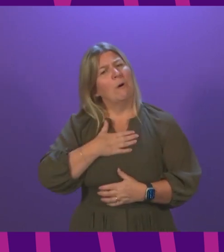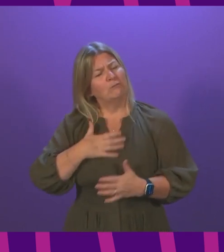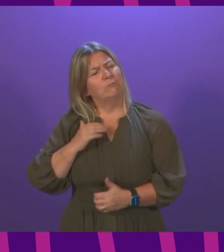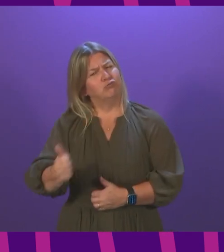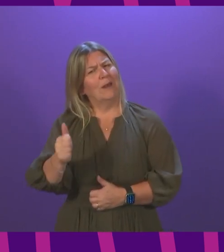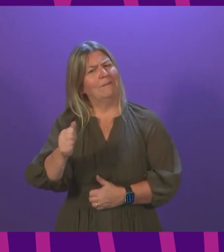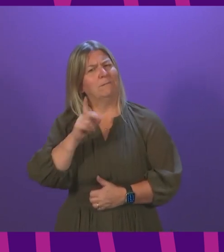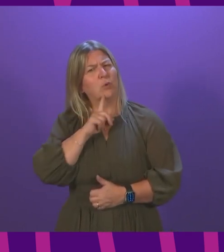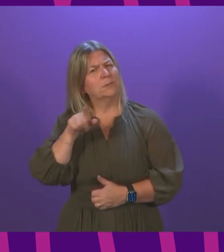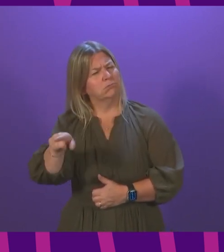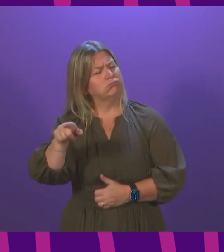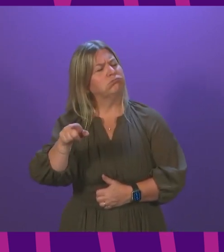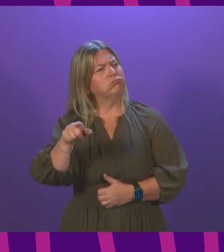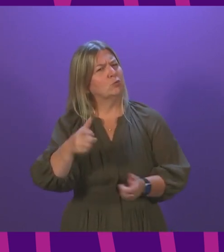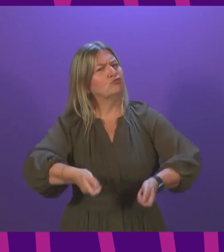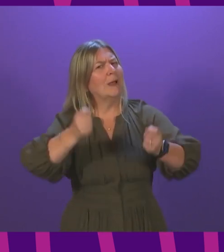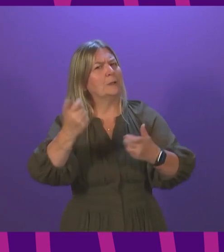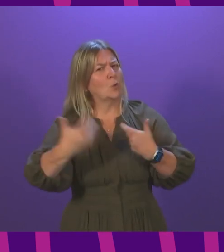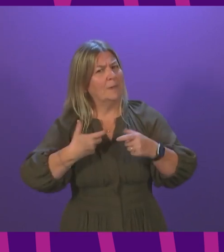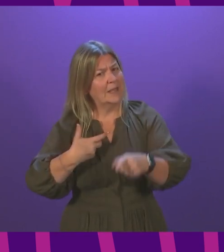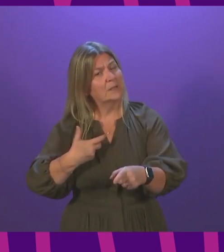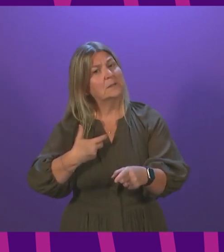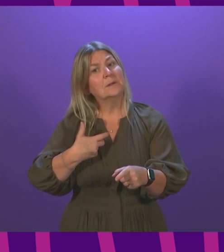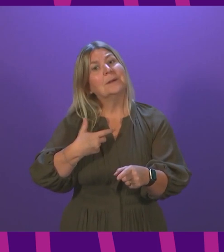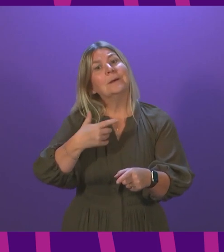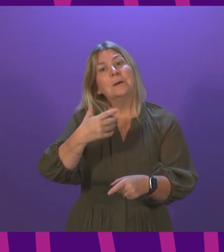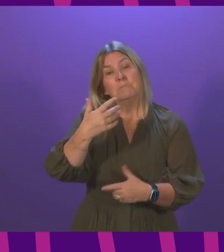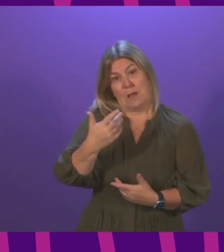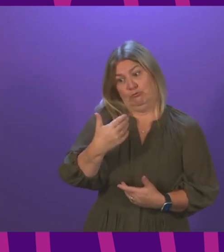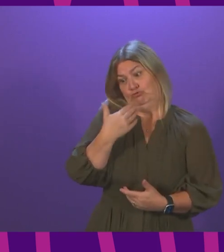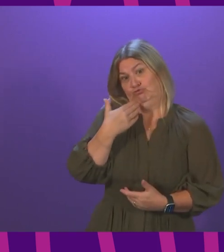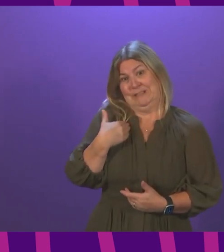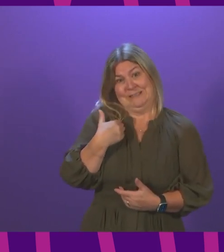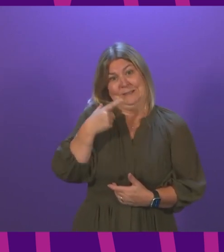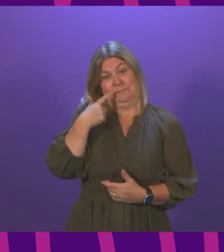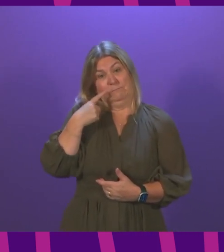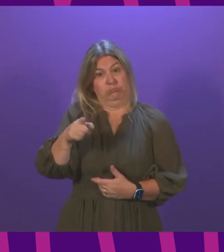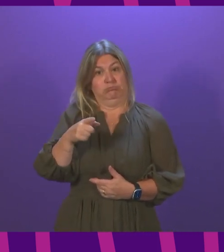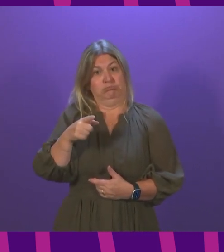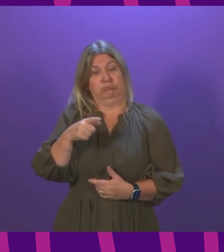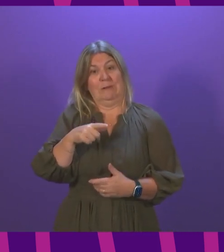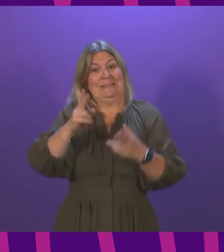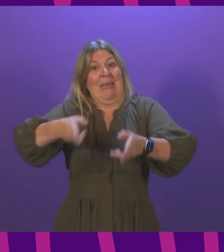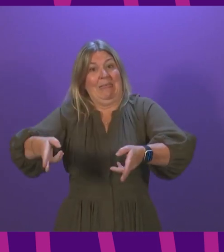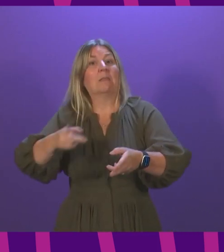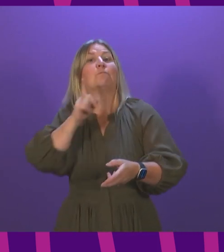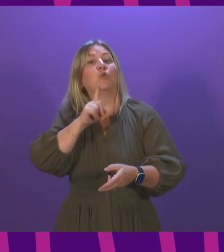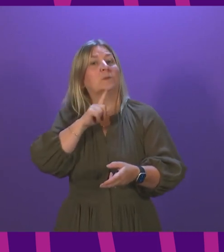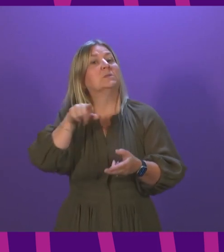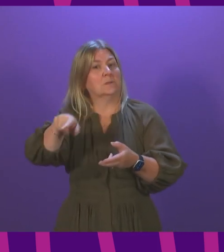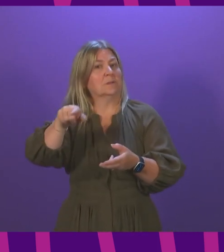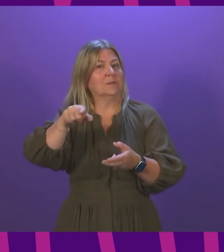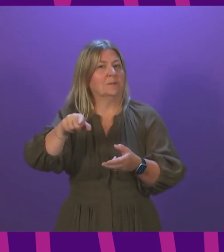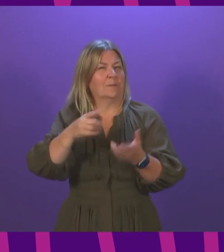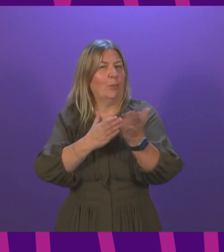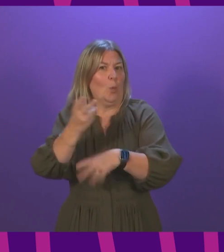light of the Sarah Everard issues, does she feel that there is a need for a fuller investigation and inquiry into the culture